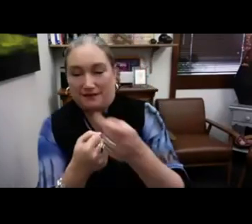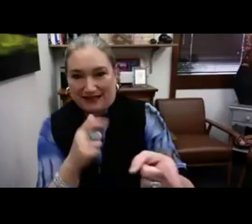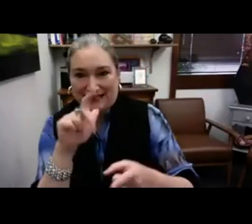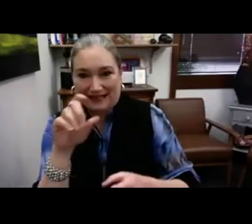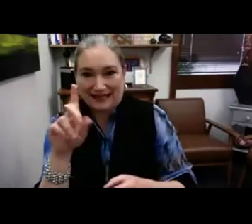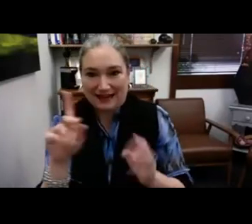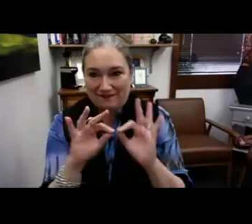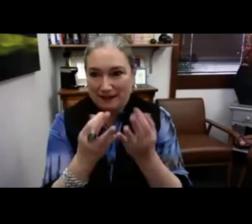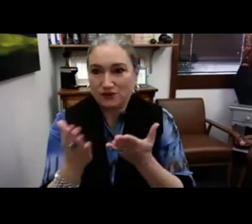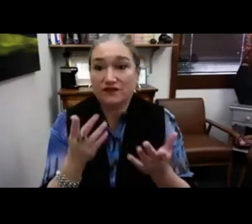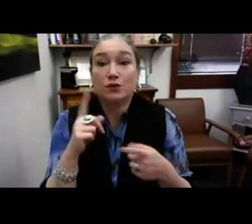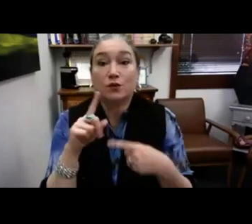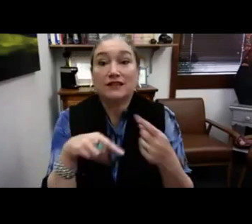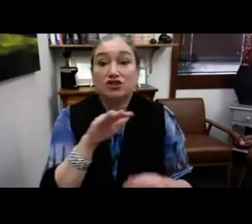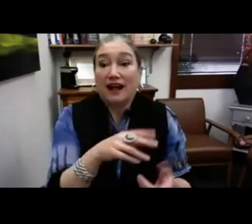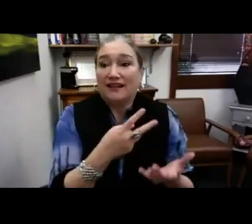This one is from Emma.